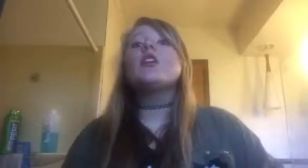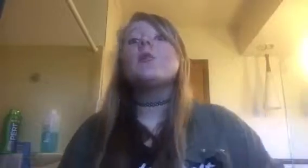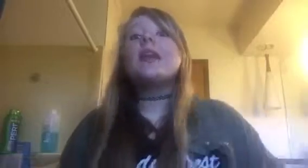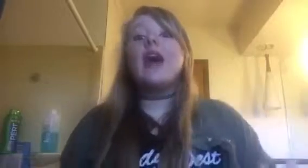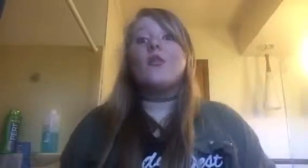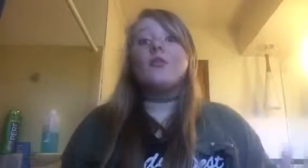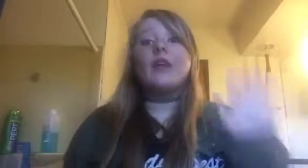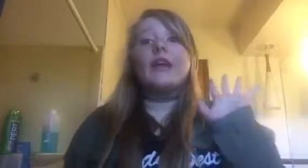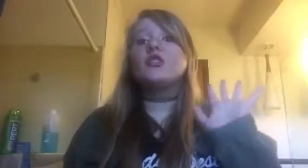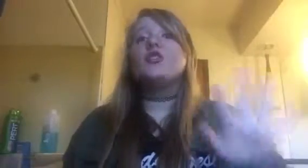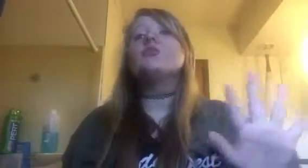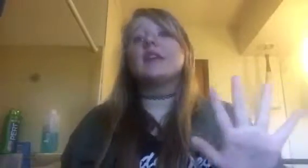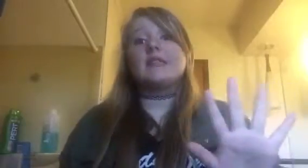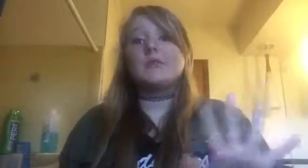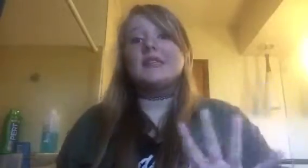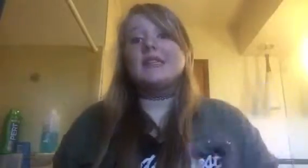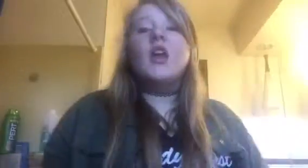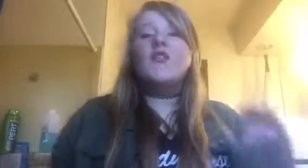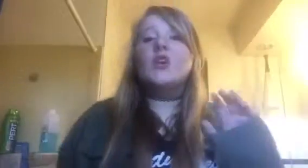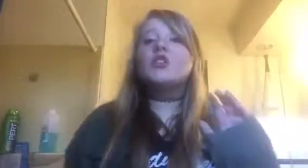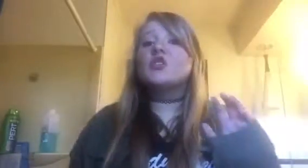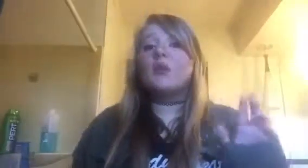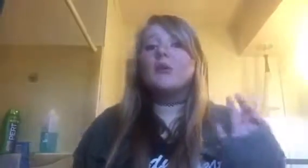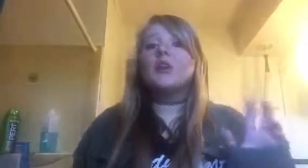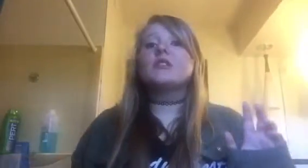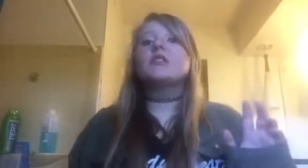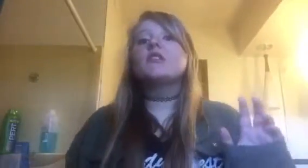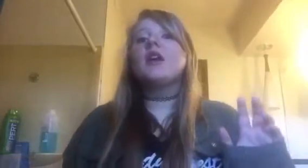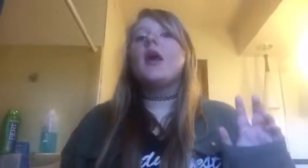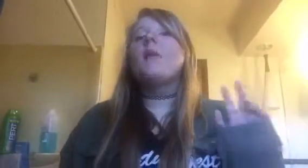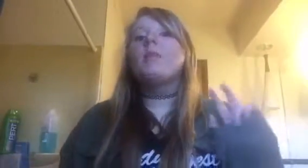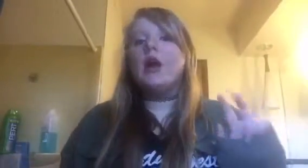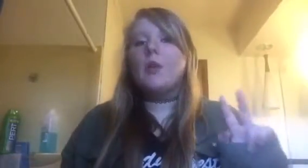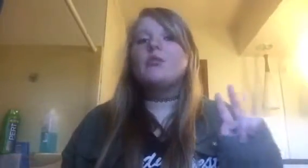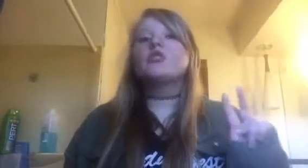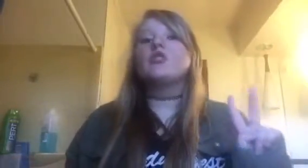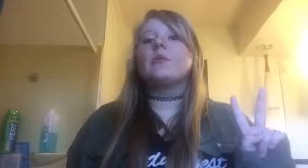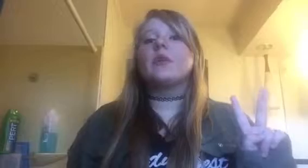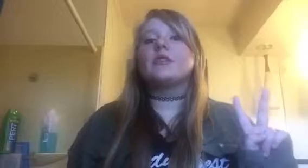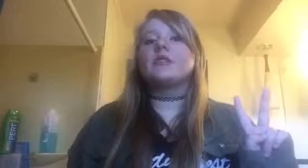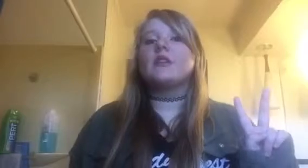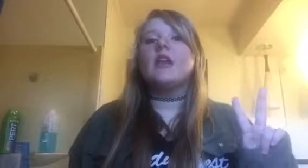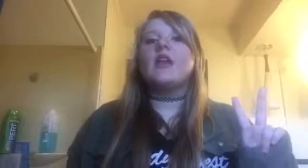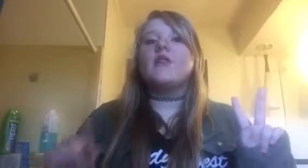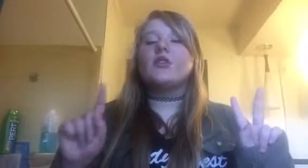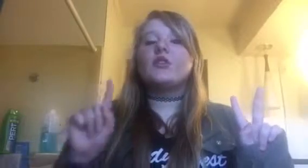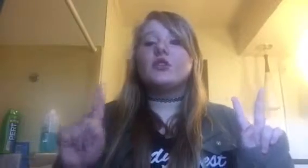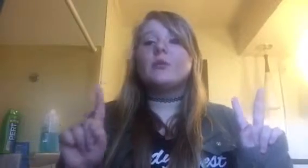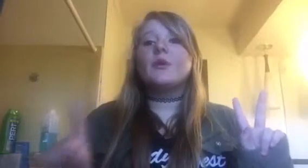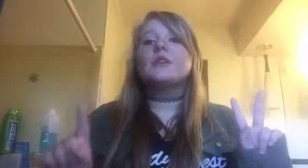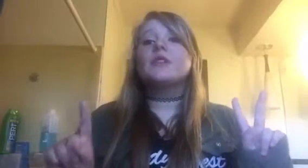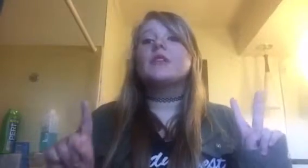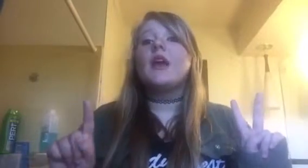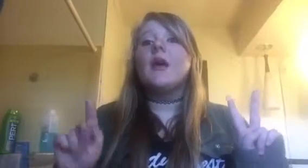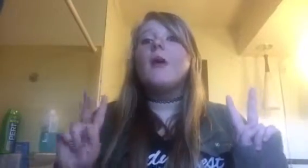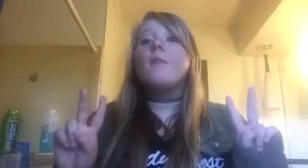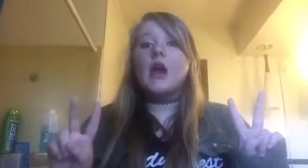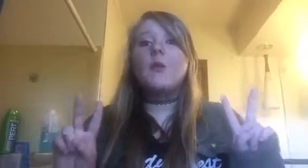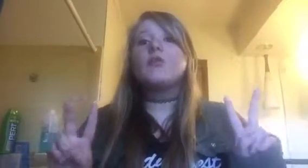hear me out for, like, two seconds, please. If you're a smart person, pair up with a stupid person. If you're a stupid person, pair up